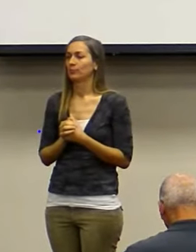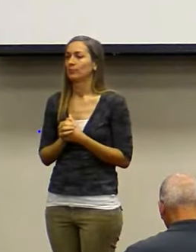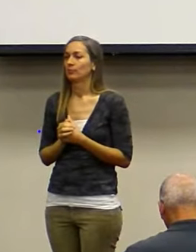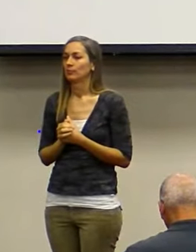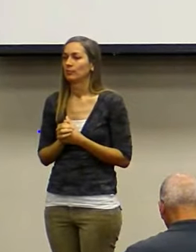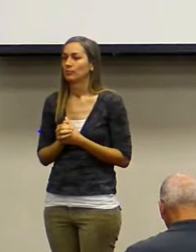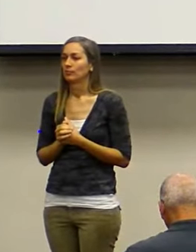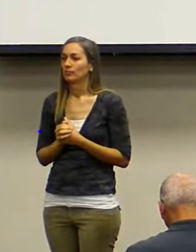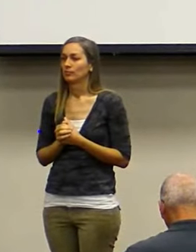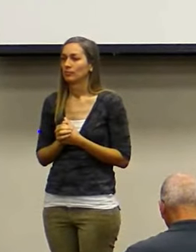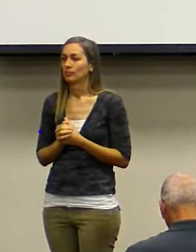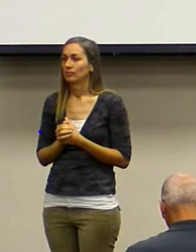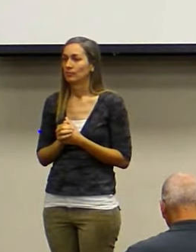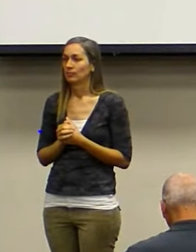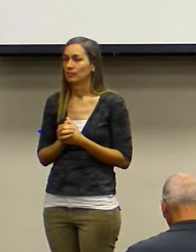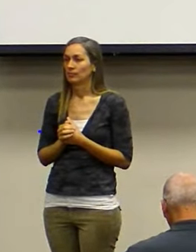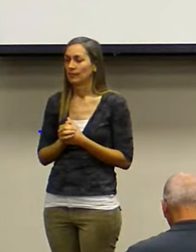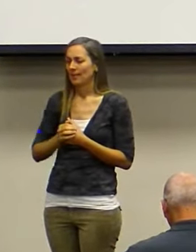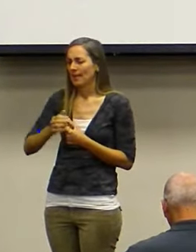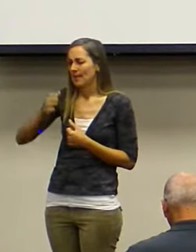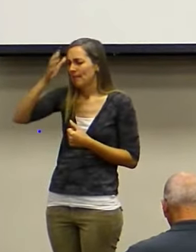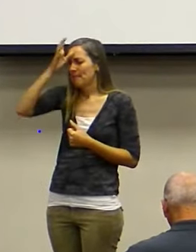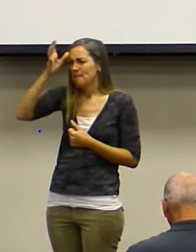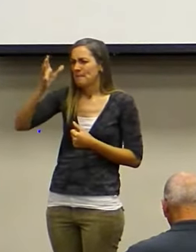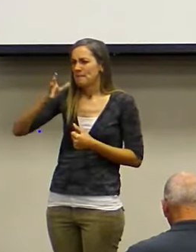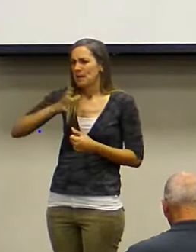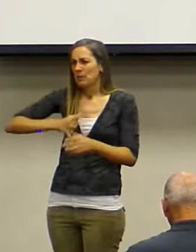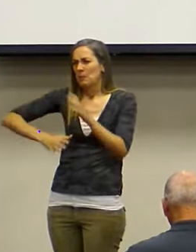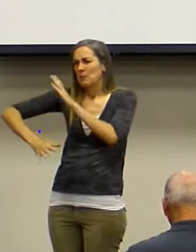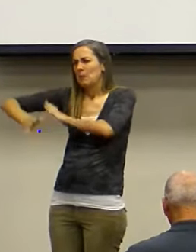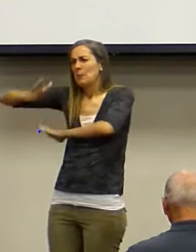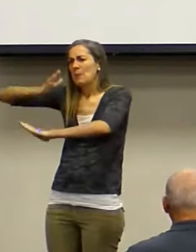For by it, the man of old gained approval.